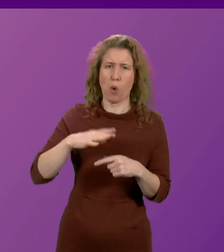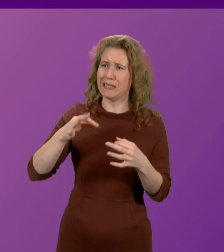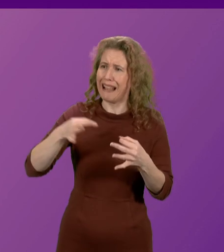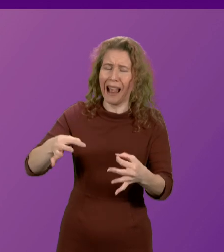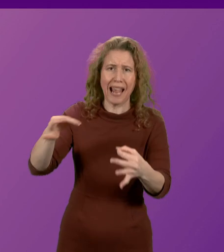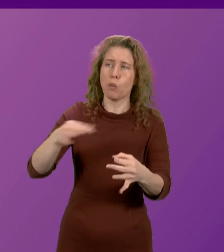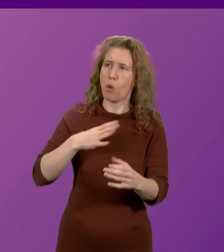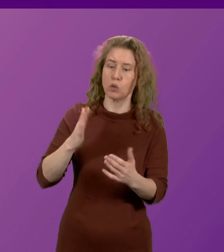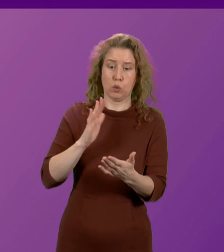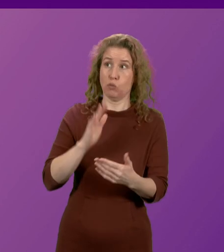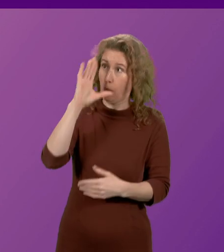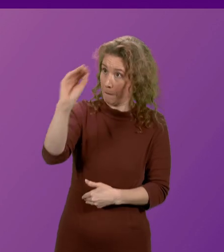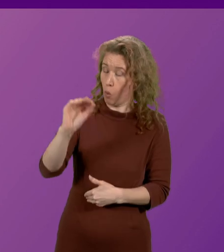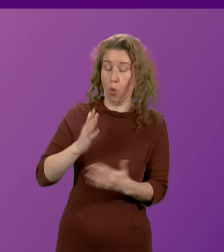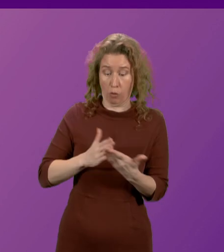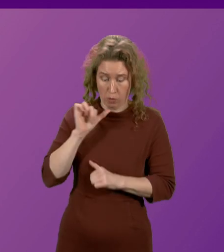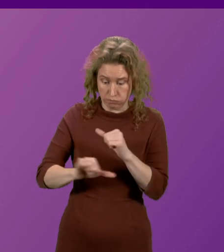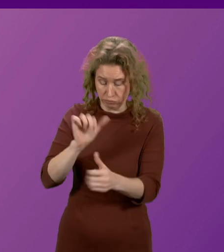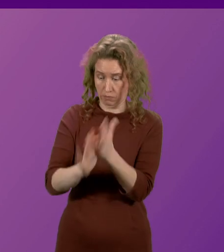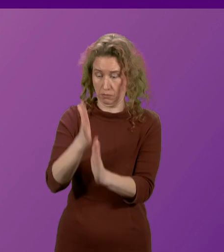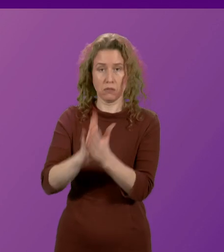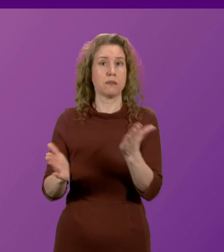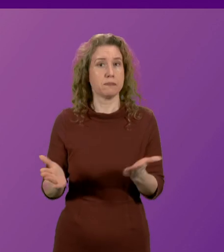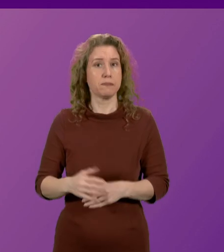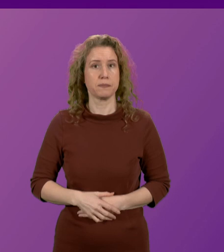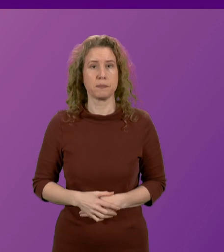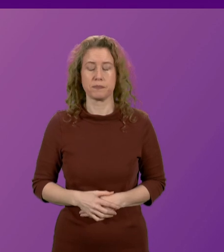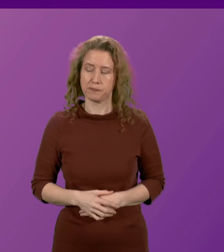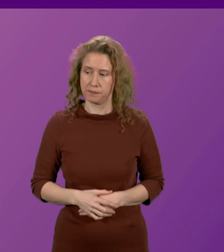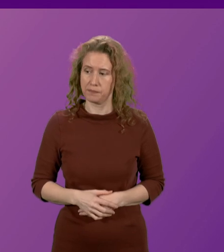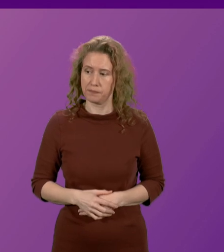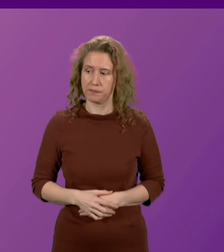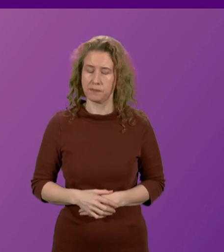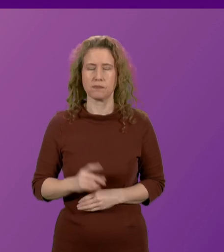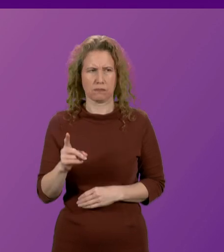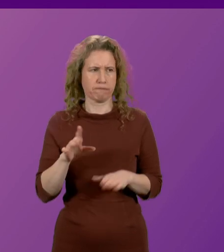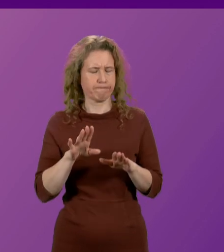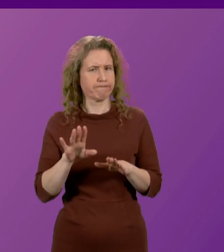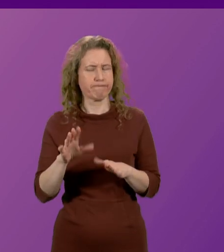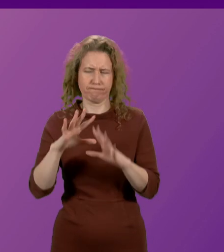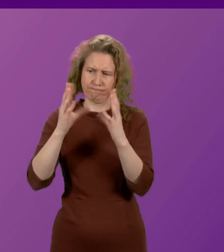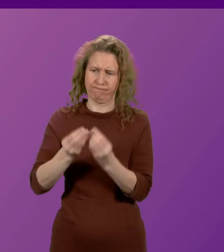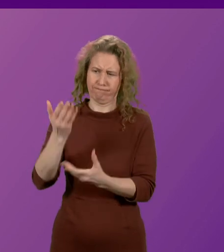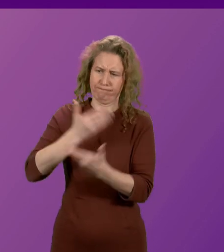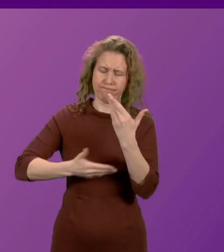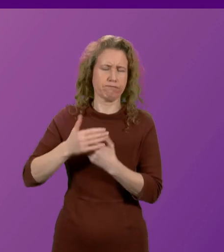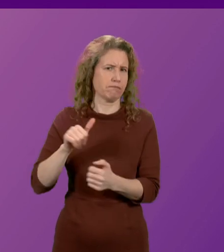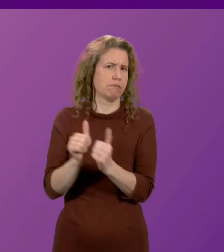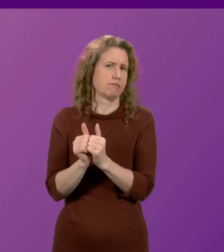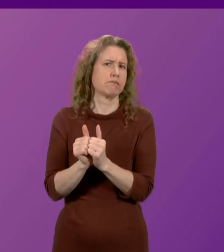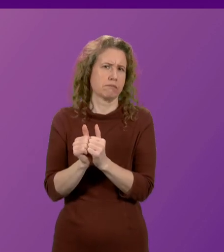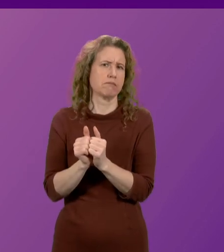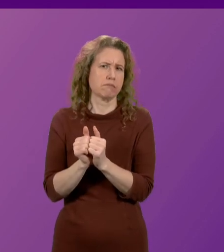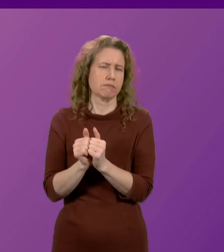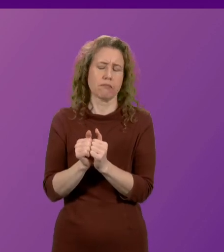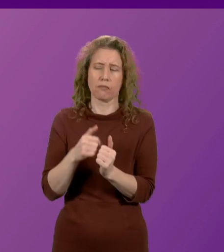First Minister. There is the overwhelming majority of what Paul McNeill says, if not all of it, I agree with.